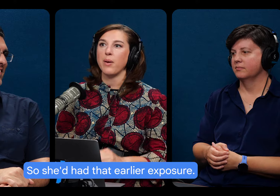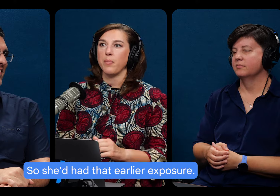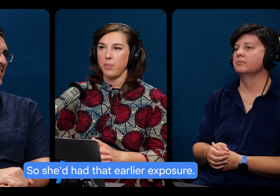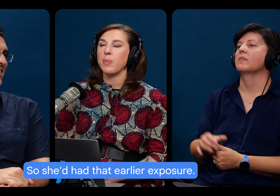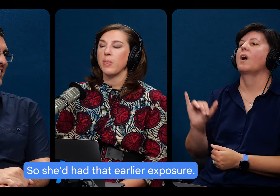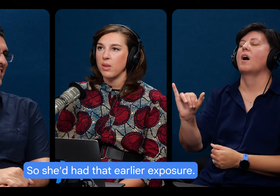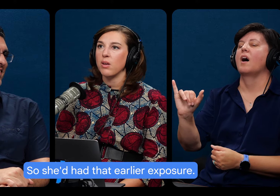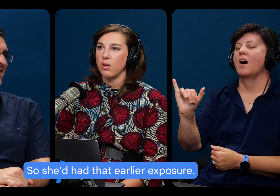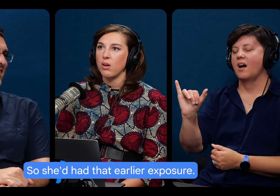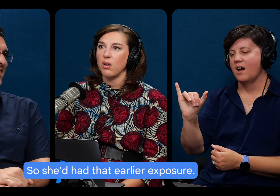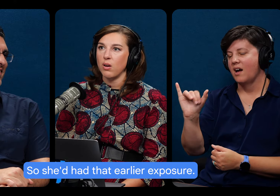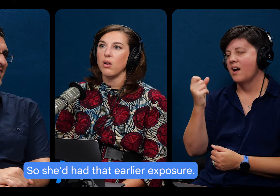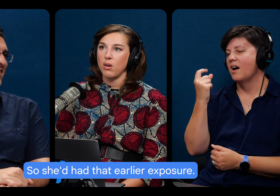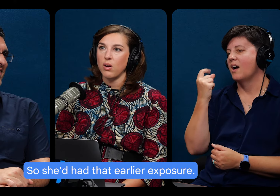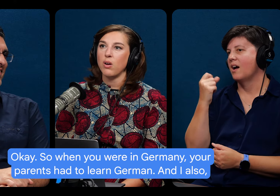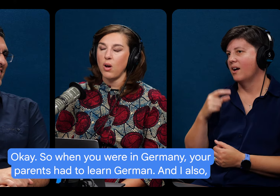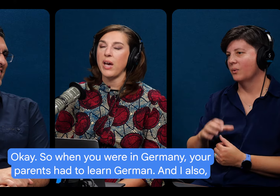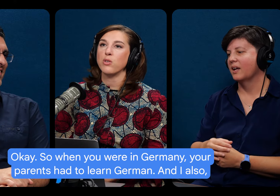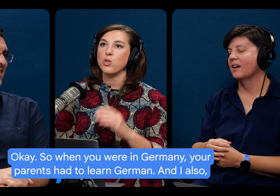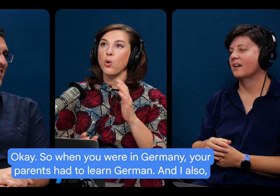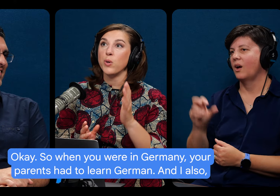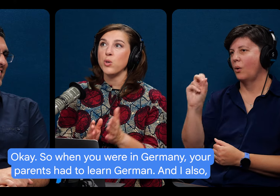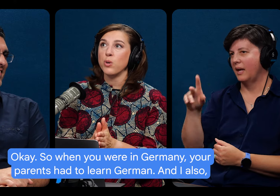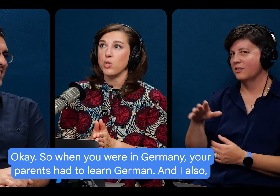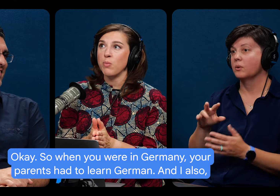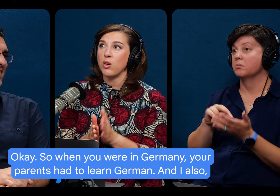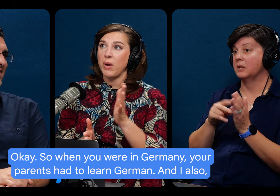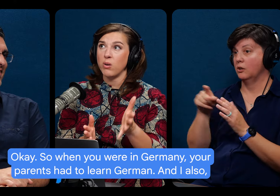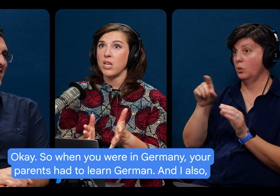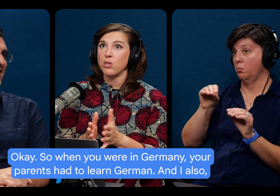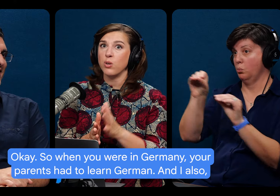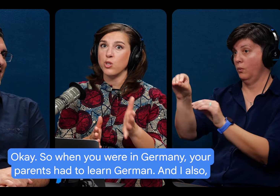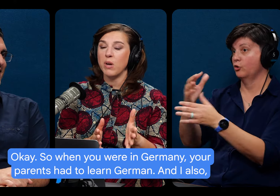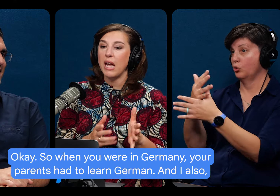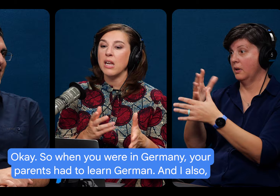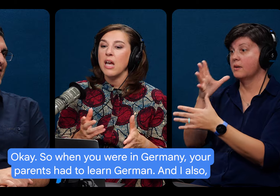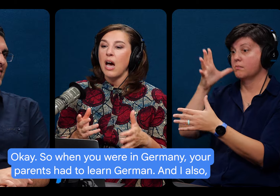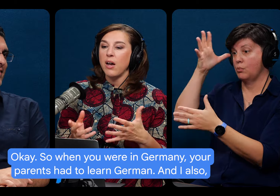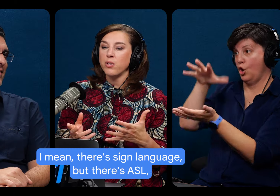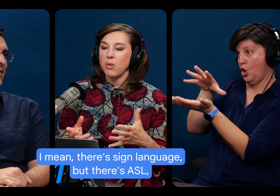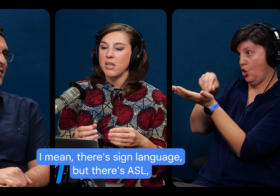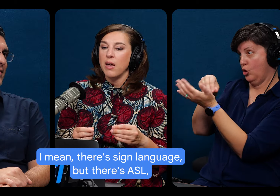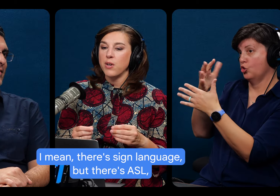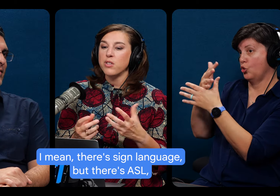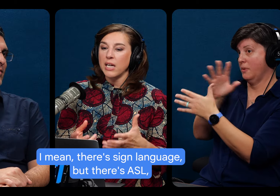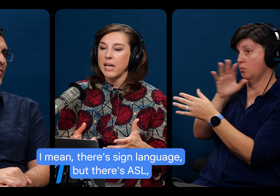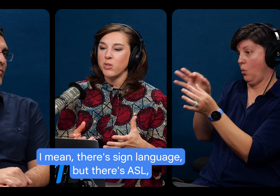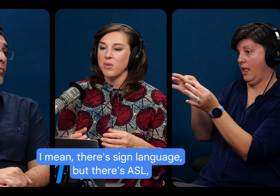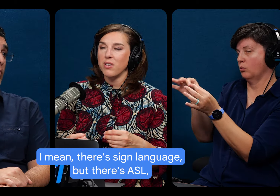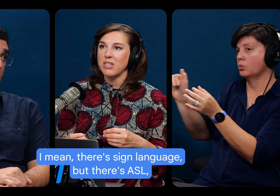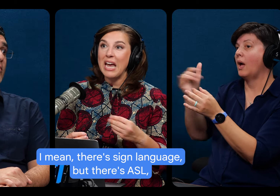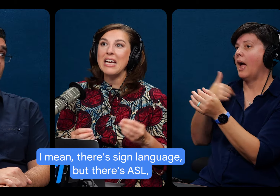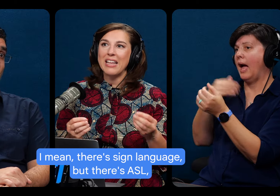So she'd had that earlier exposure. Okay. So when you were in Germany, your parents had to learn German. And I also, I mean, there's sign